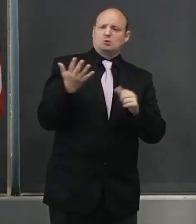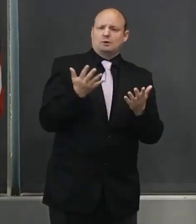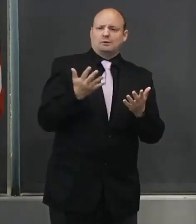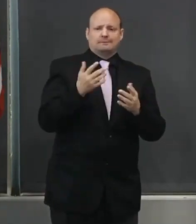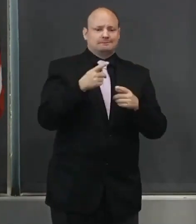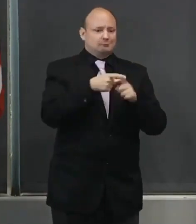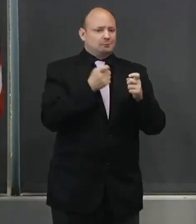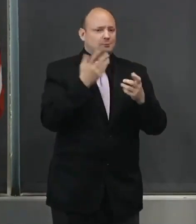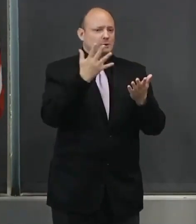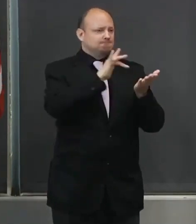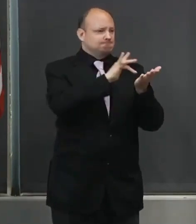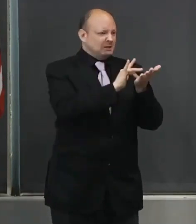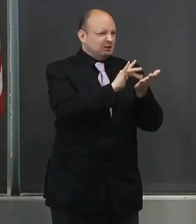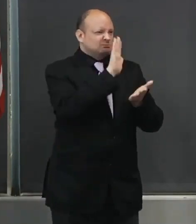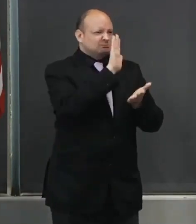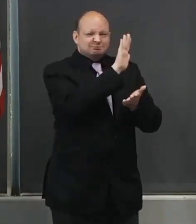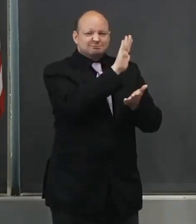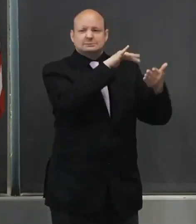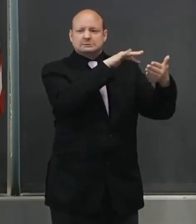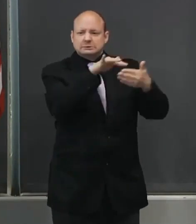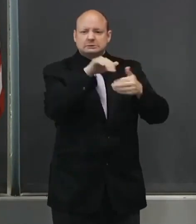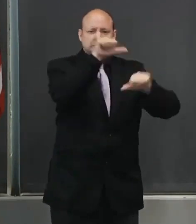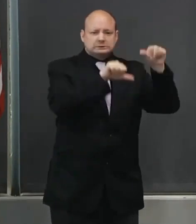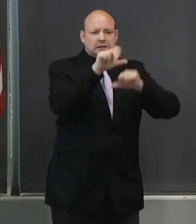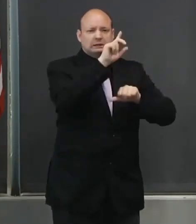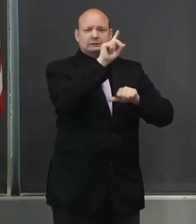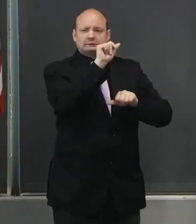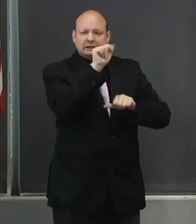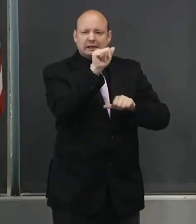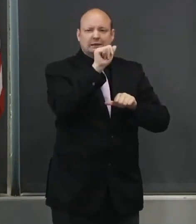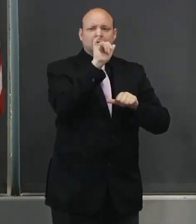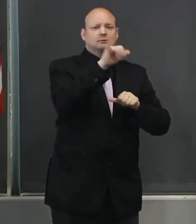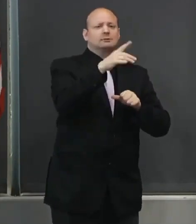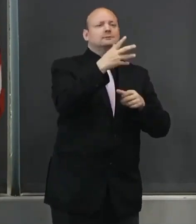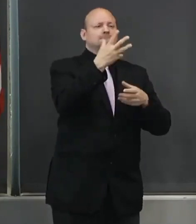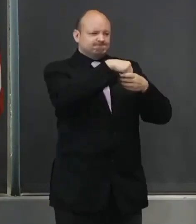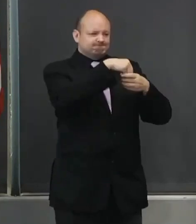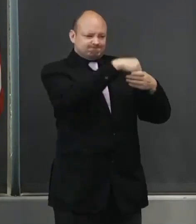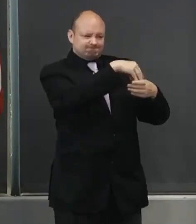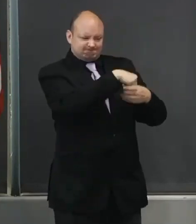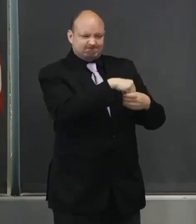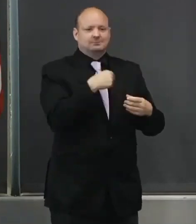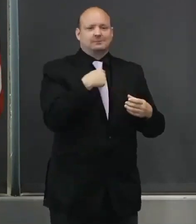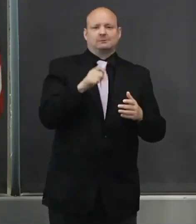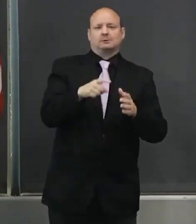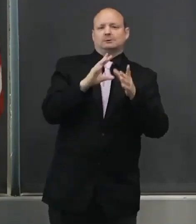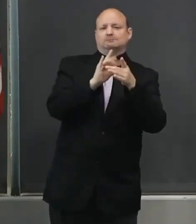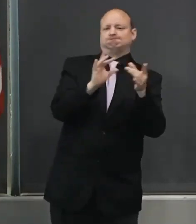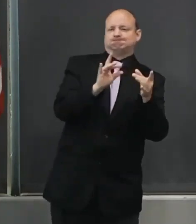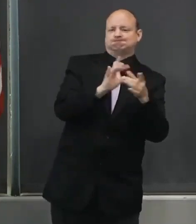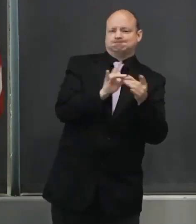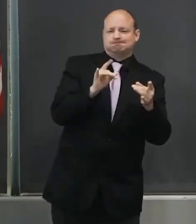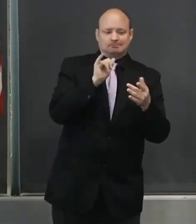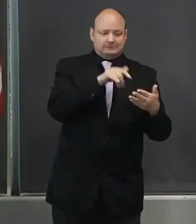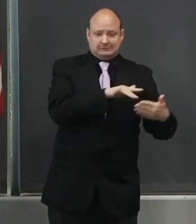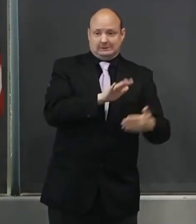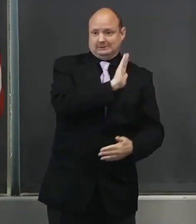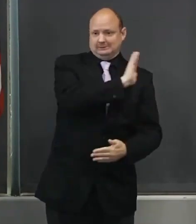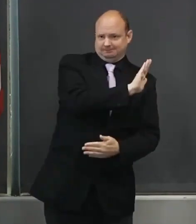data as my guide. And frankly, sometimes the data can point in several directions at the same time.